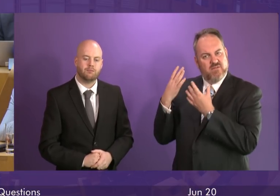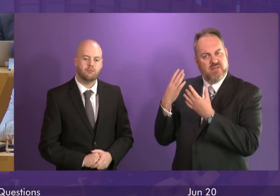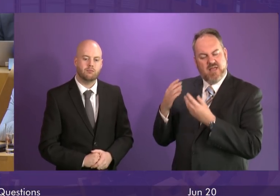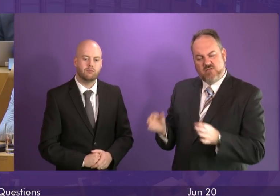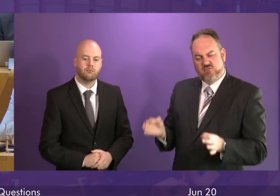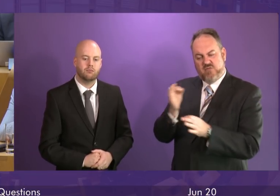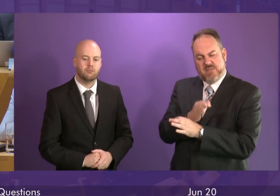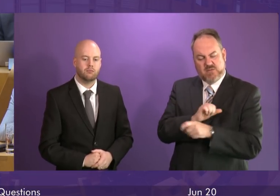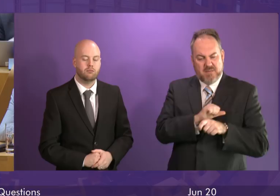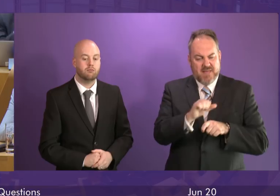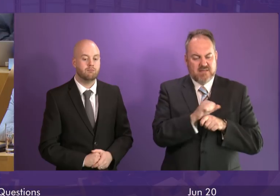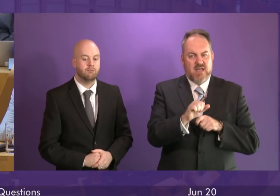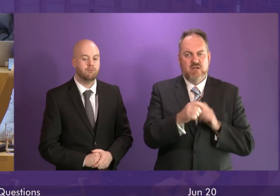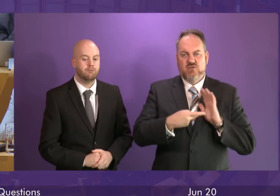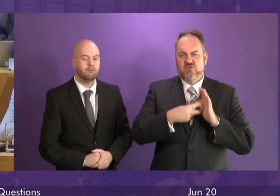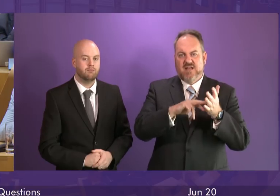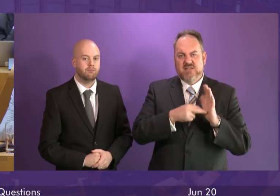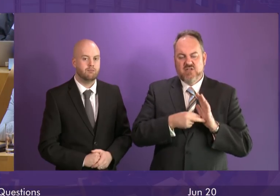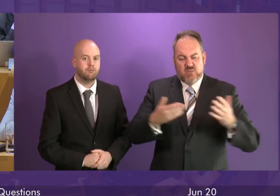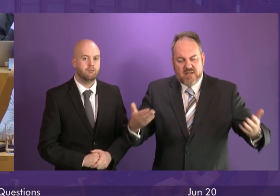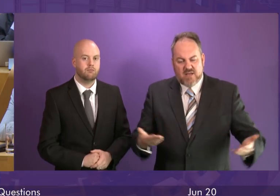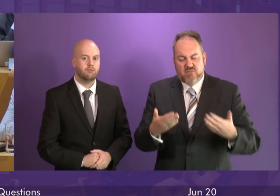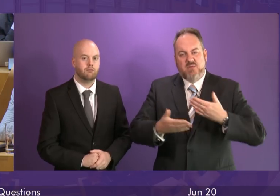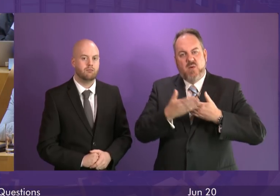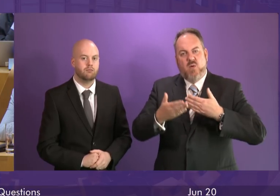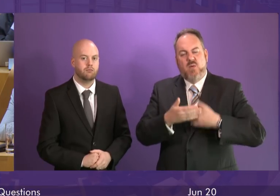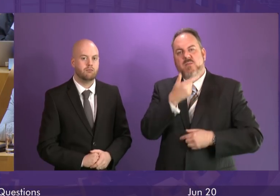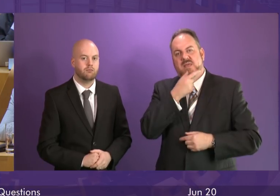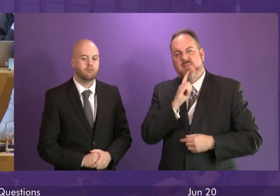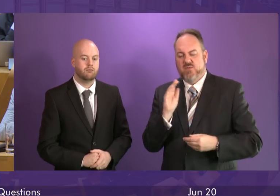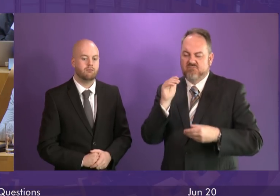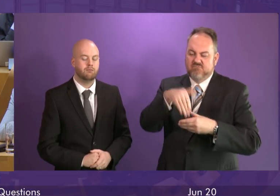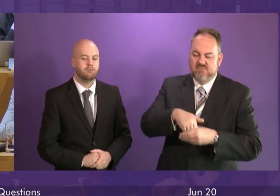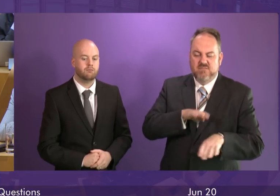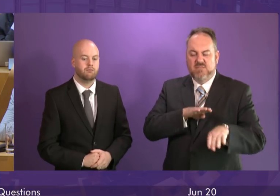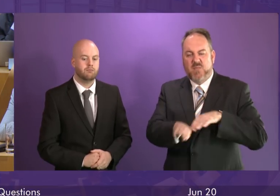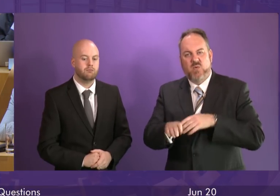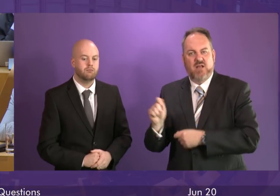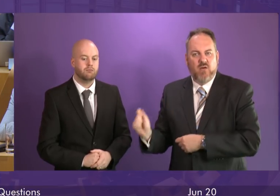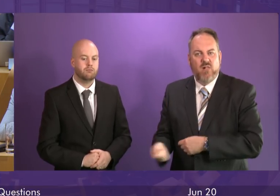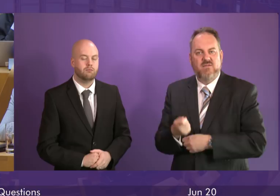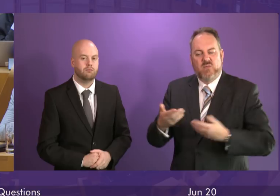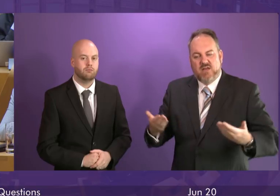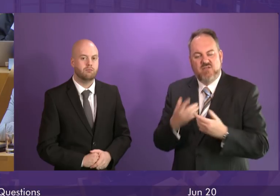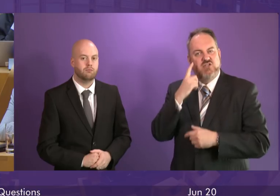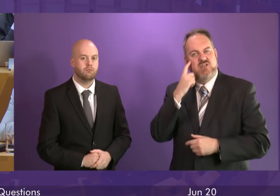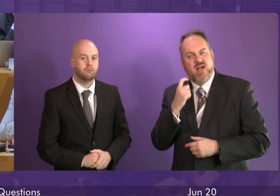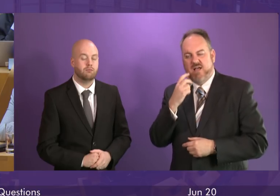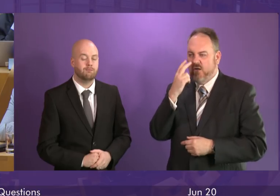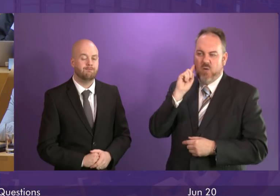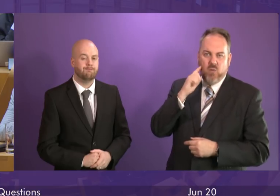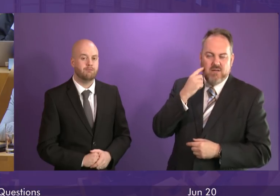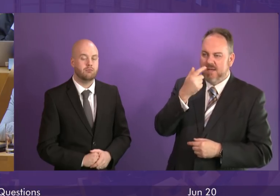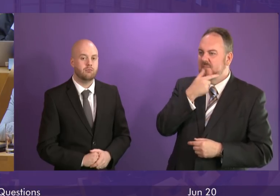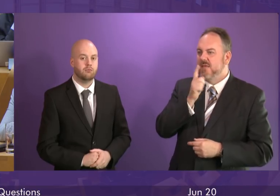strategy to increase participation at golf courses and get more young and older people out onto the courses